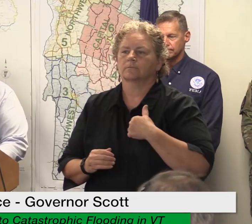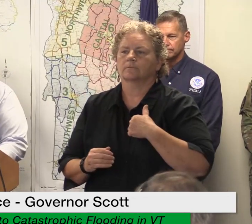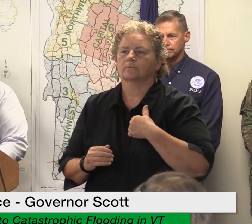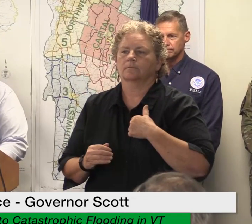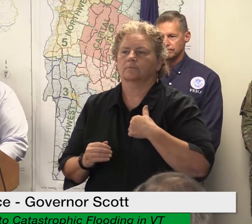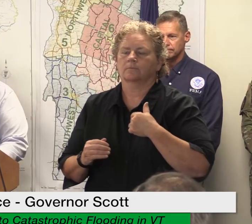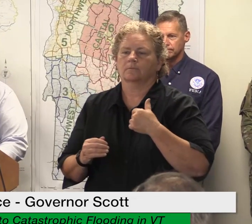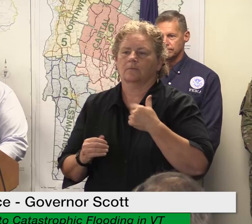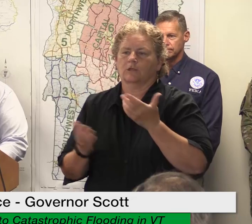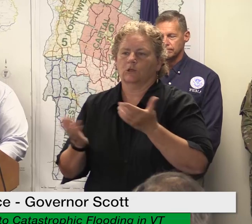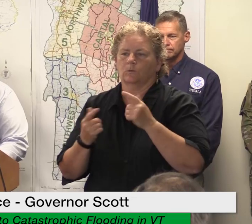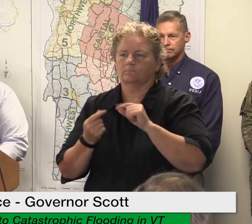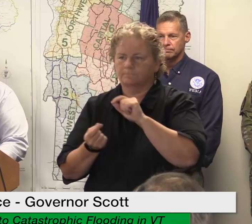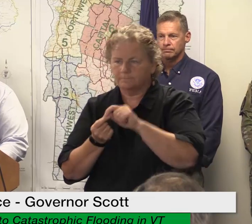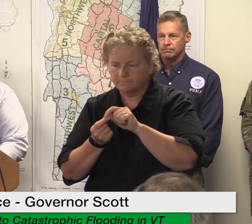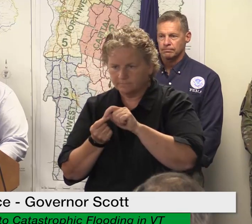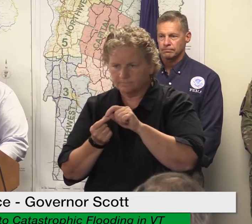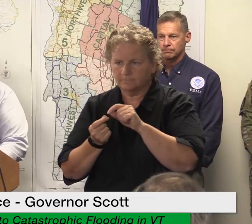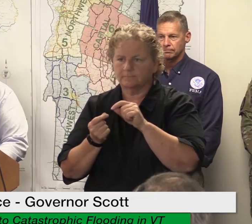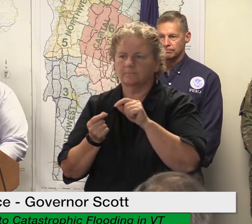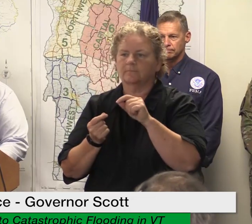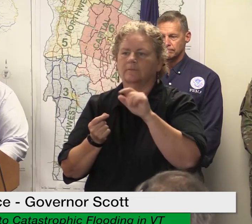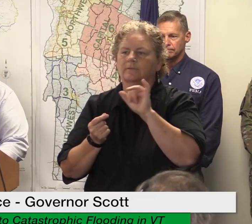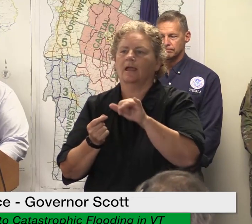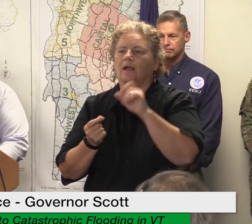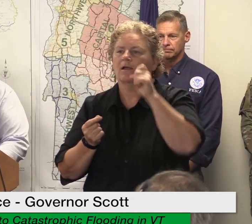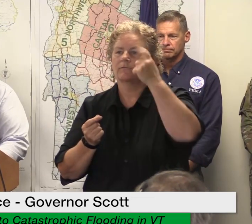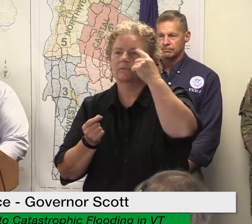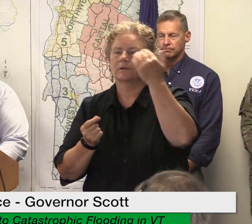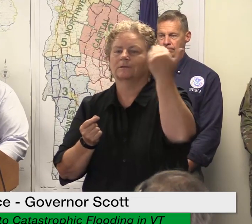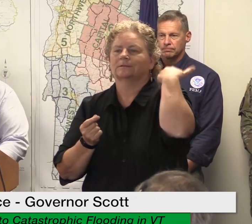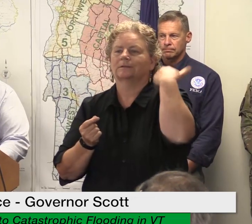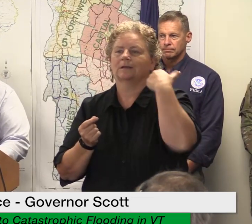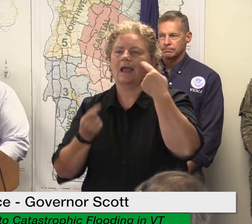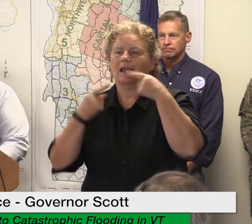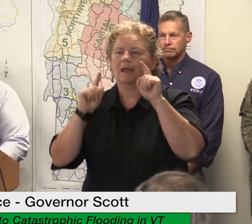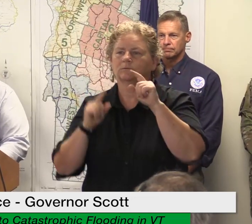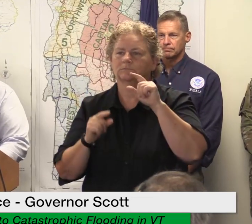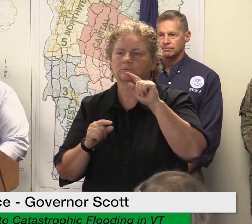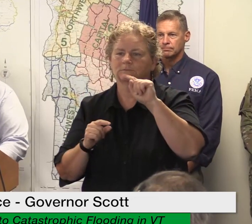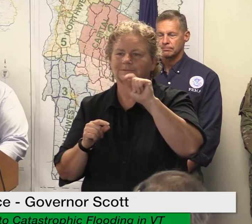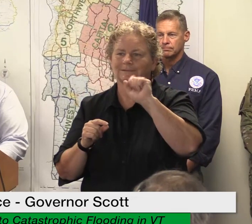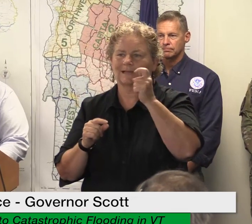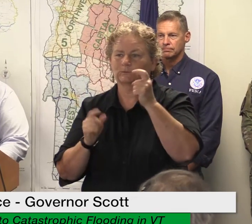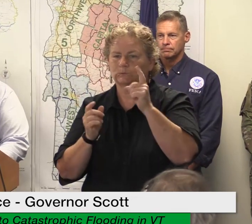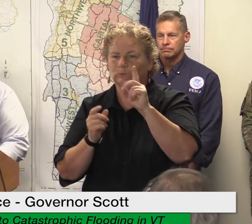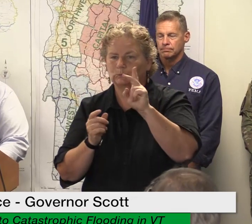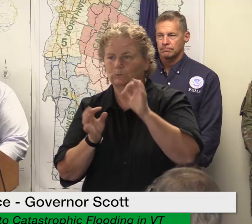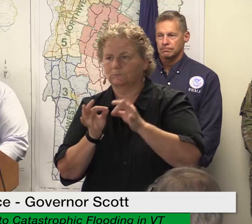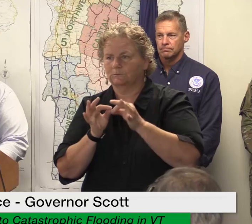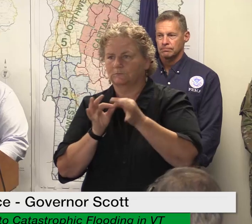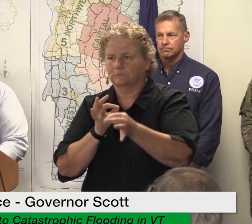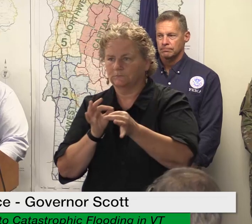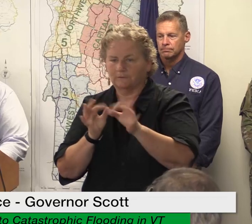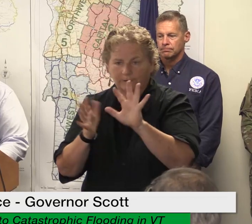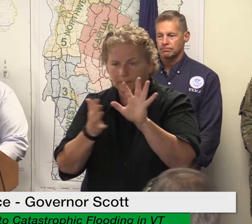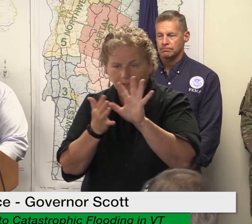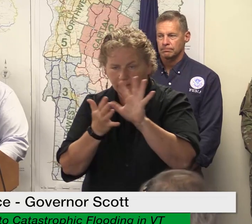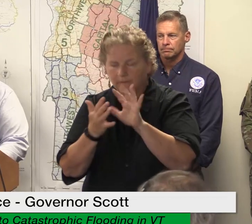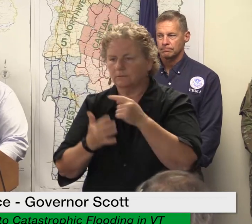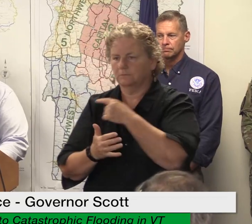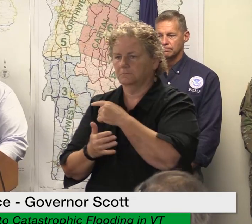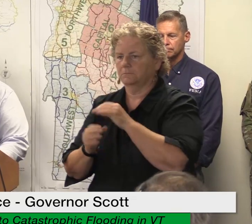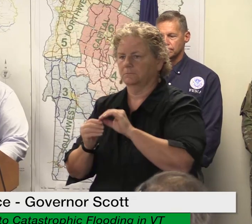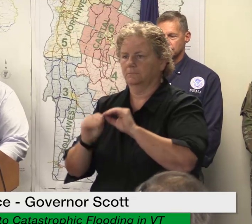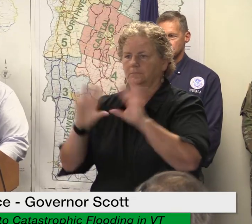extended vermont tax due dates for those impacted by the flooding we know that so many vermonters around the state are dealing with cleaning up their homes